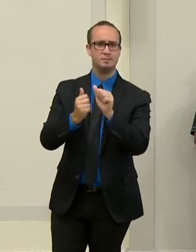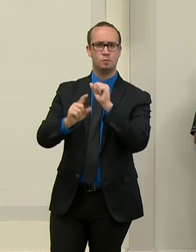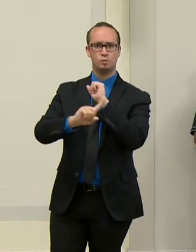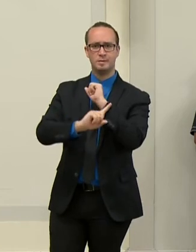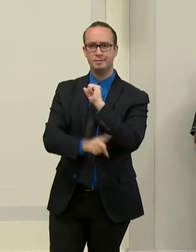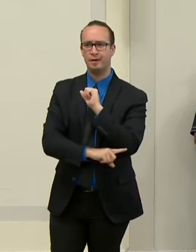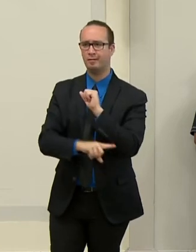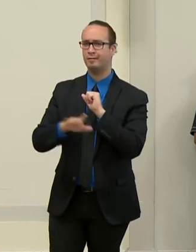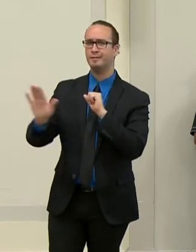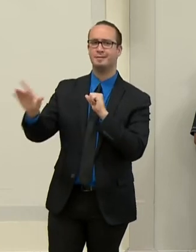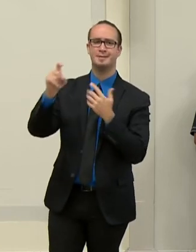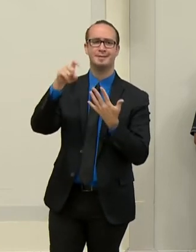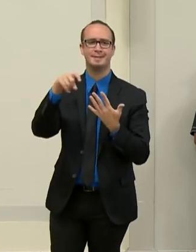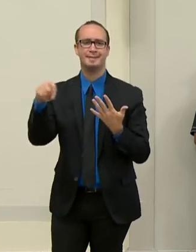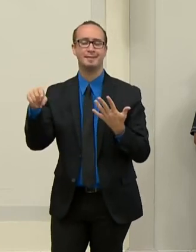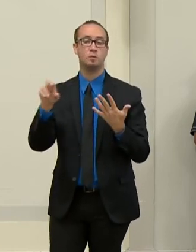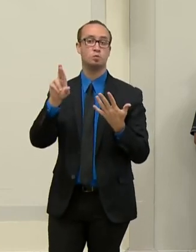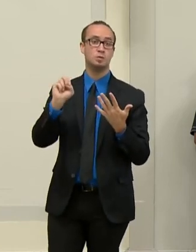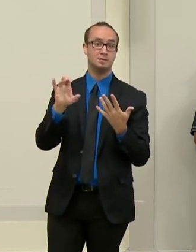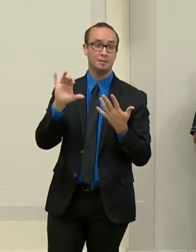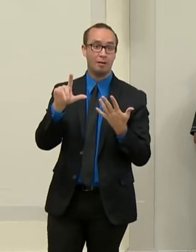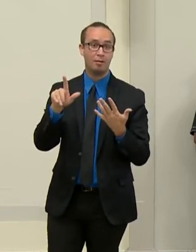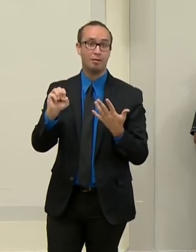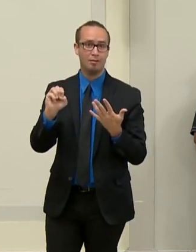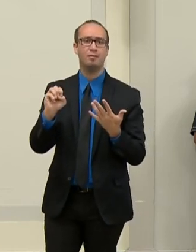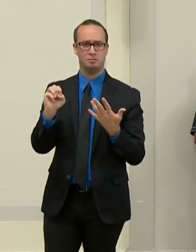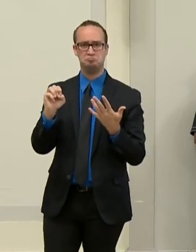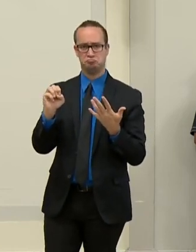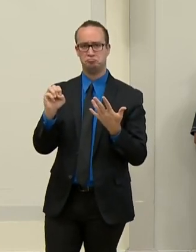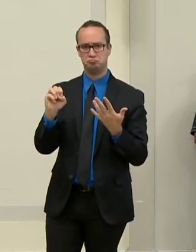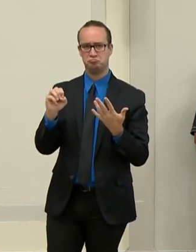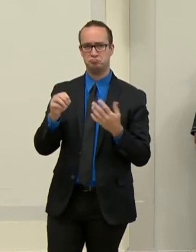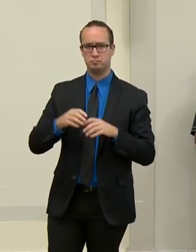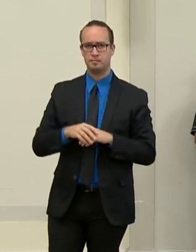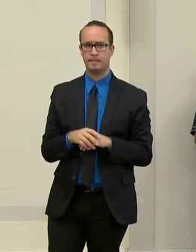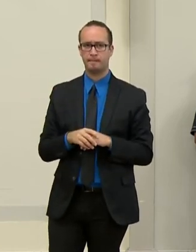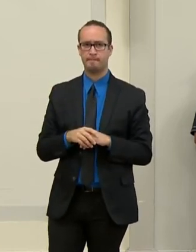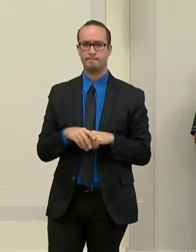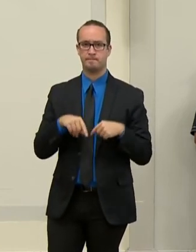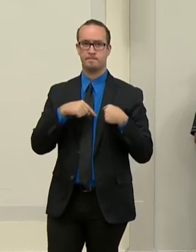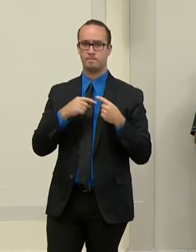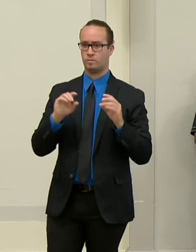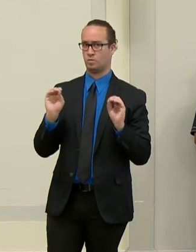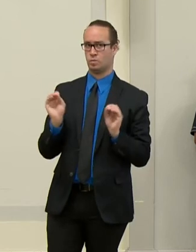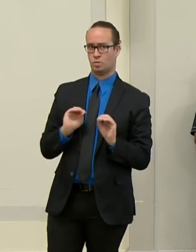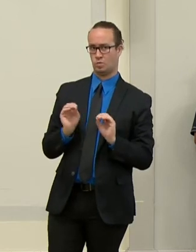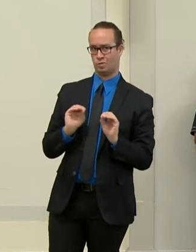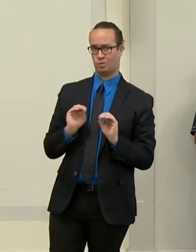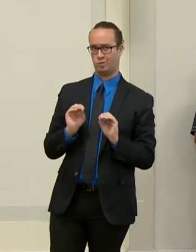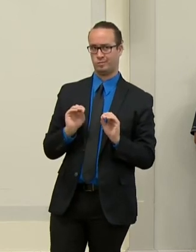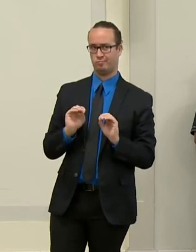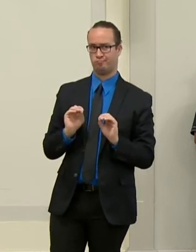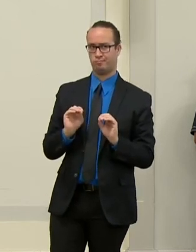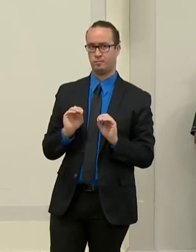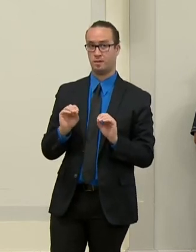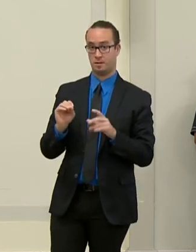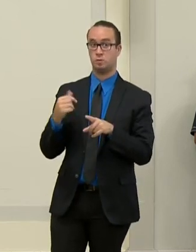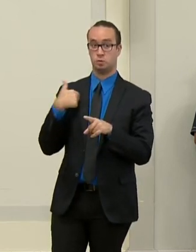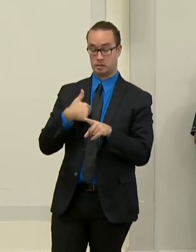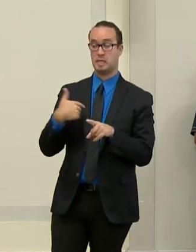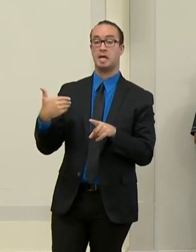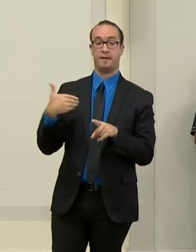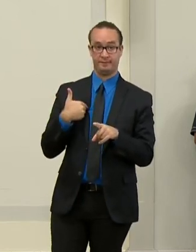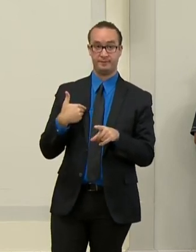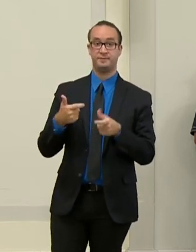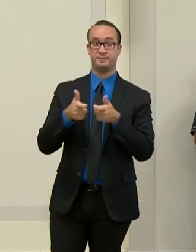are looking into using be more alert, which we have, EOM has, um, text message alert. We're